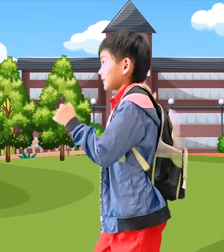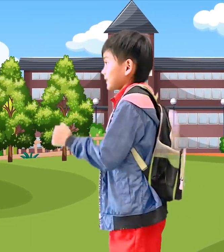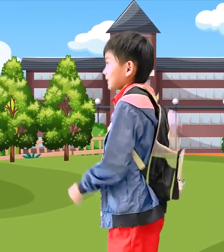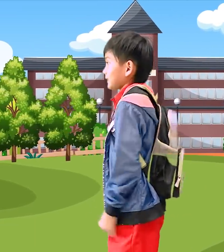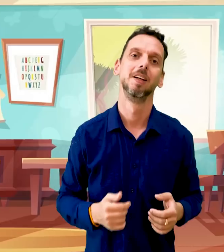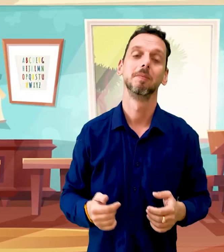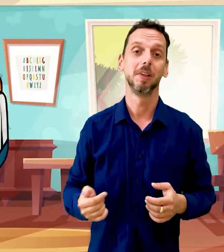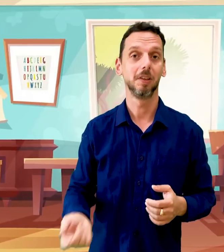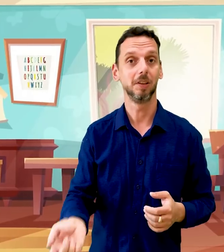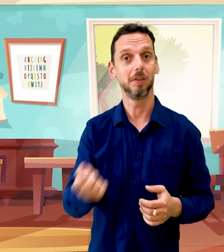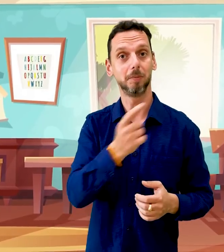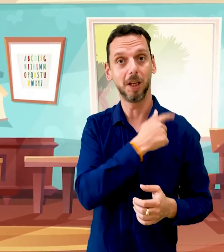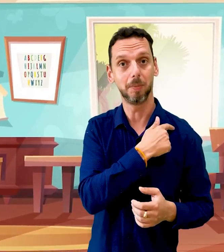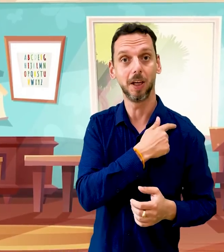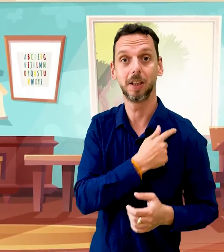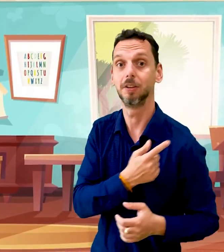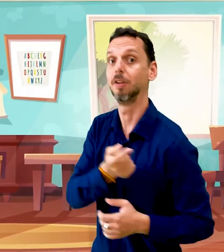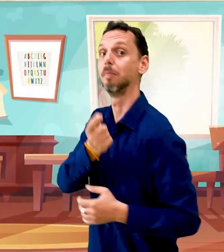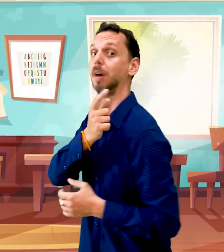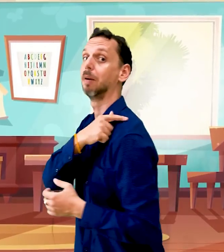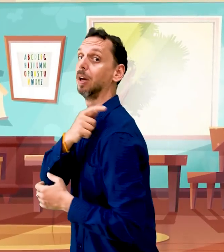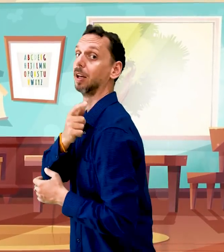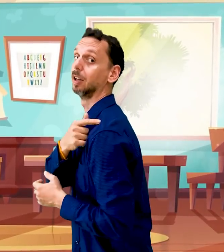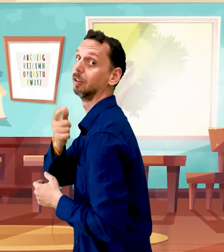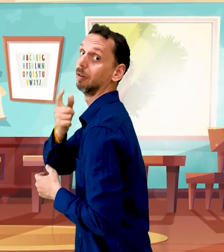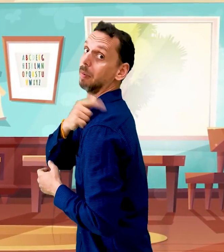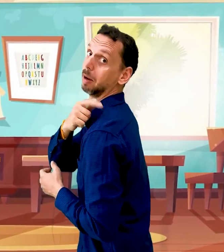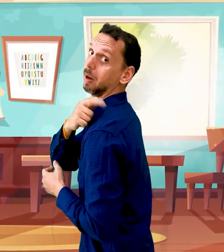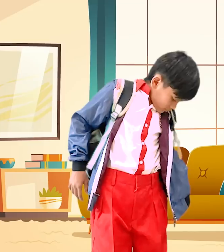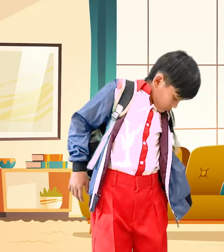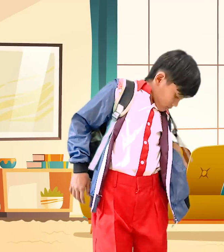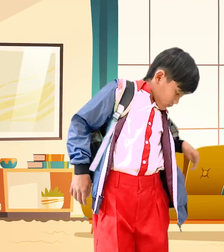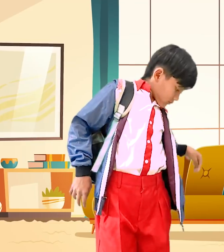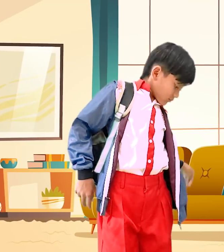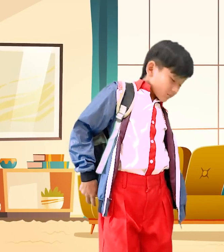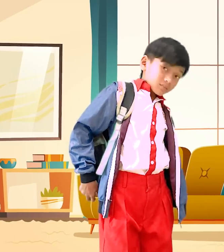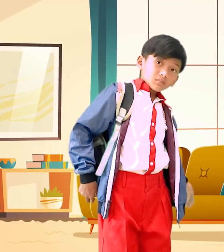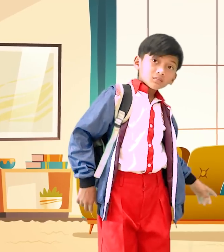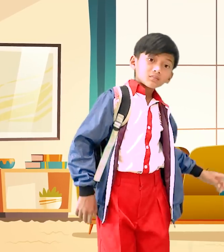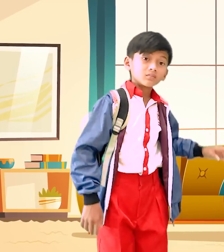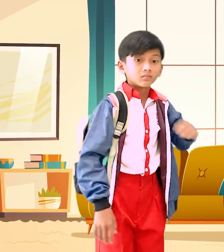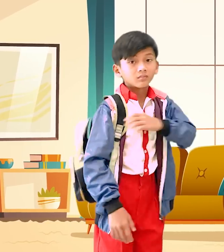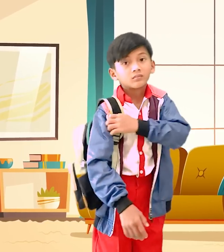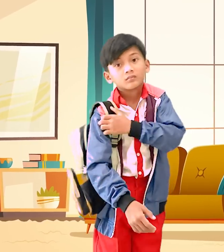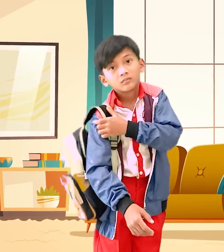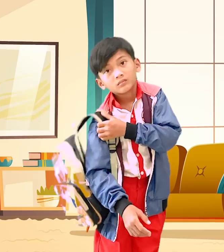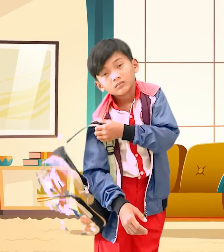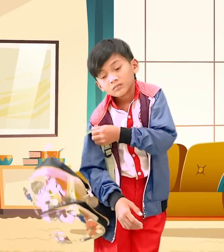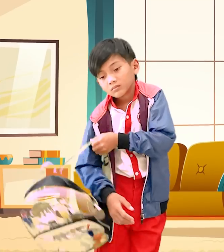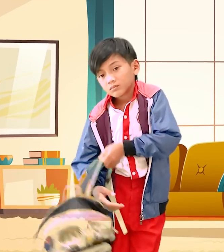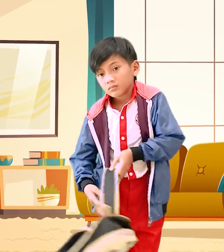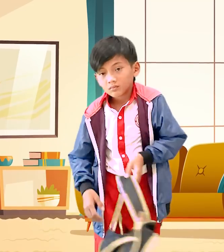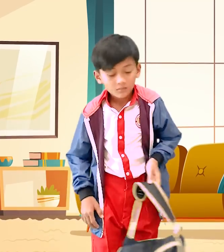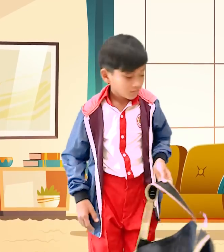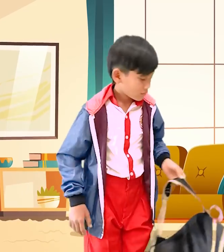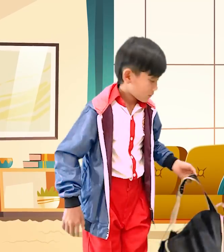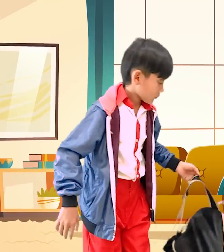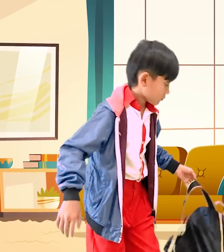Put off your backpack, your backpack, your backpack Put off your backpack, your backpack, your backpack